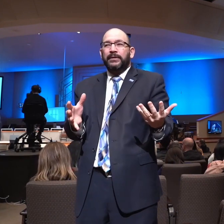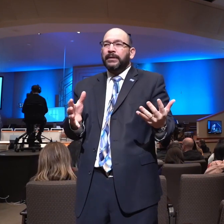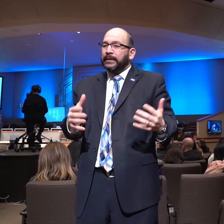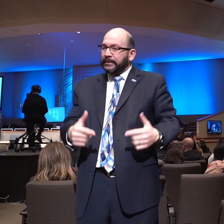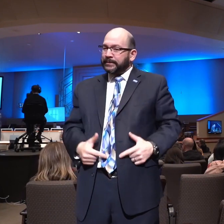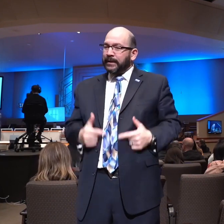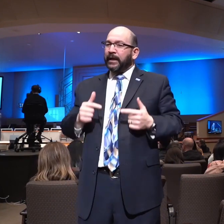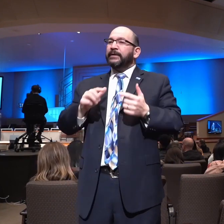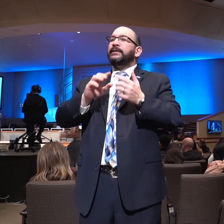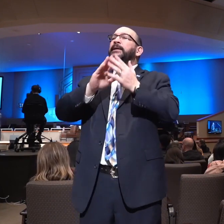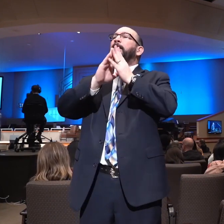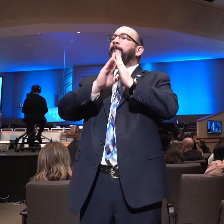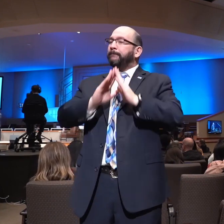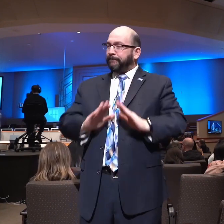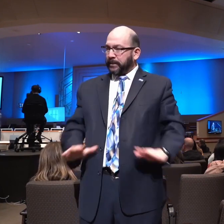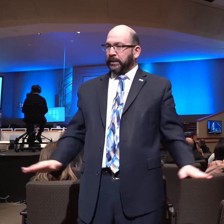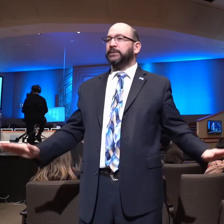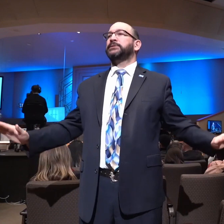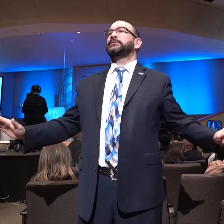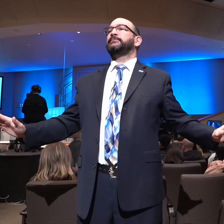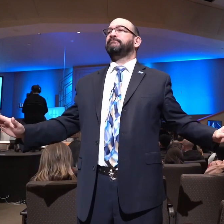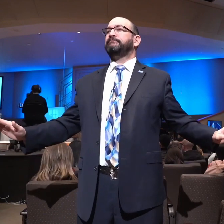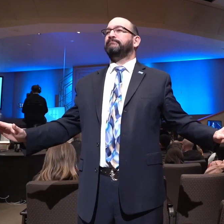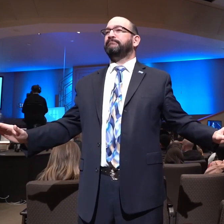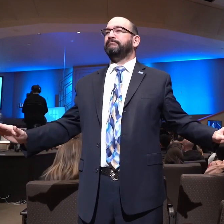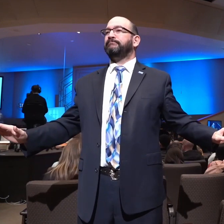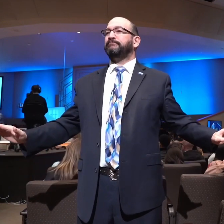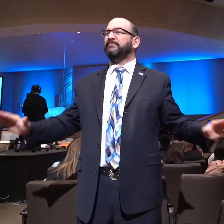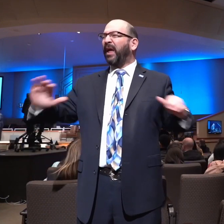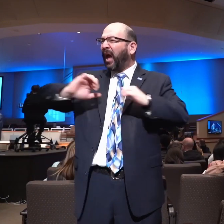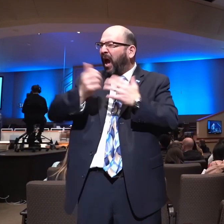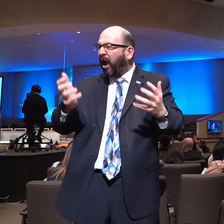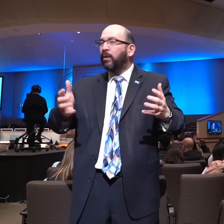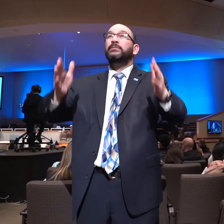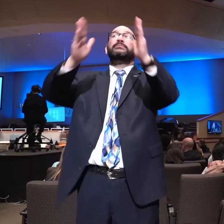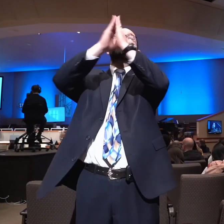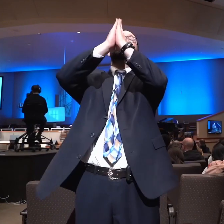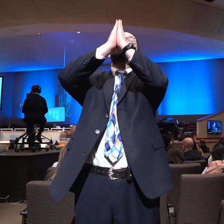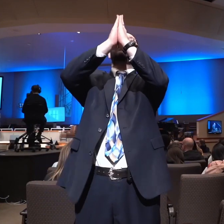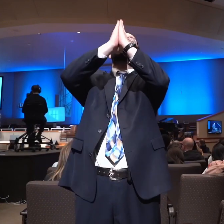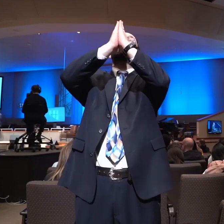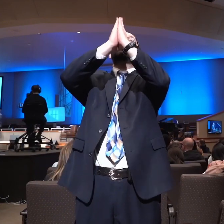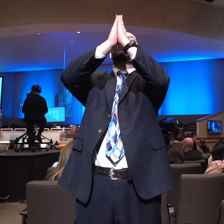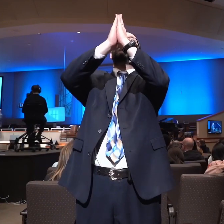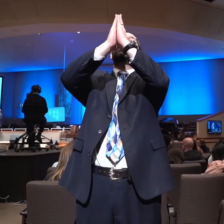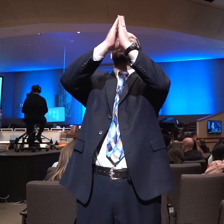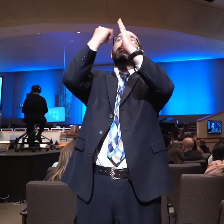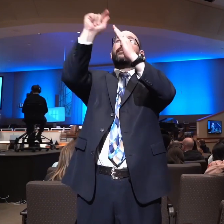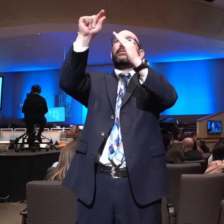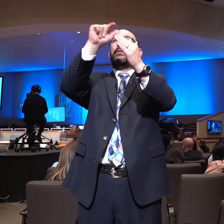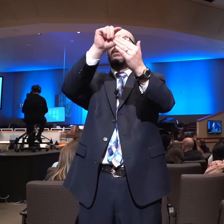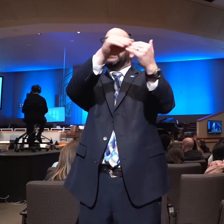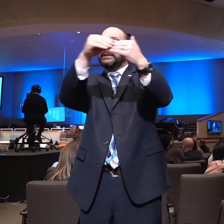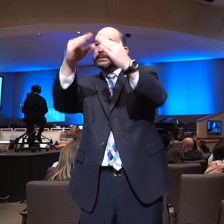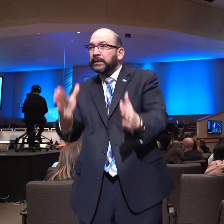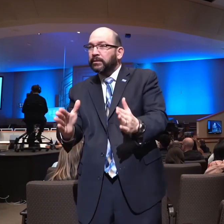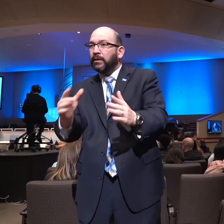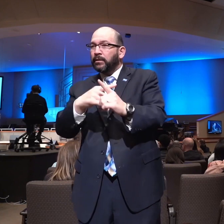inside turbulence. and God is telling us to pray for those in authority so that we might be able to go along